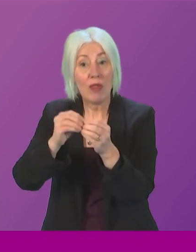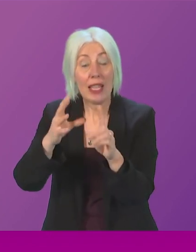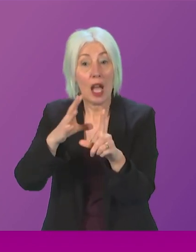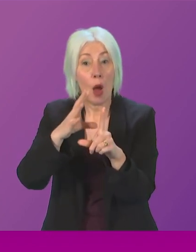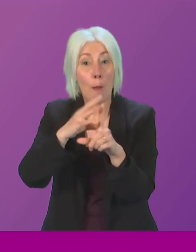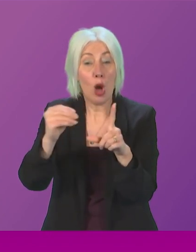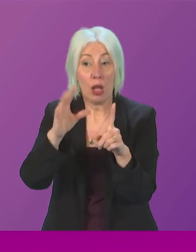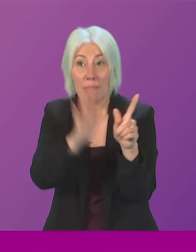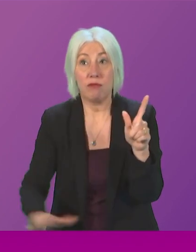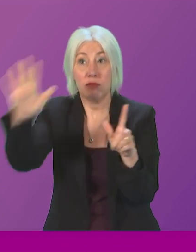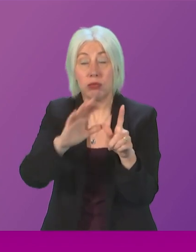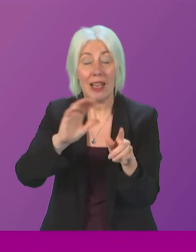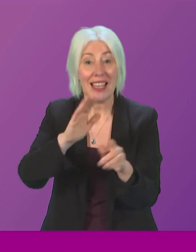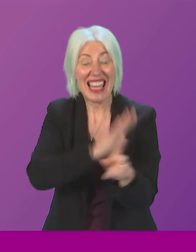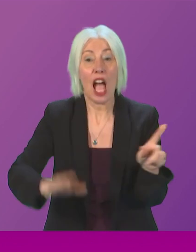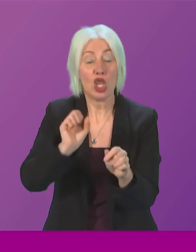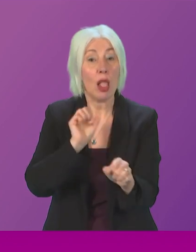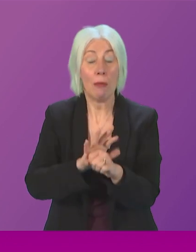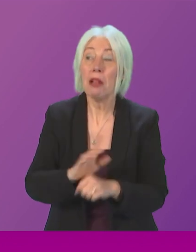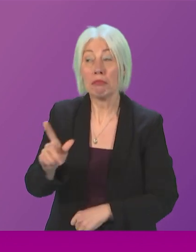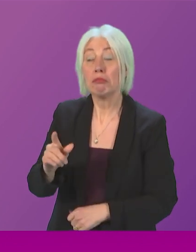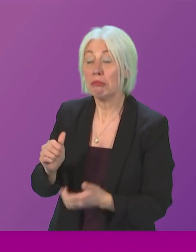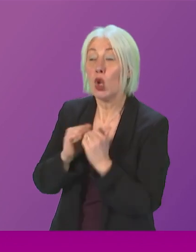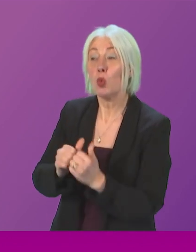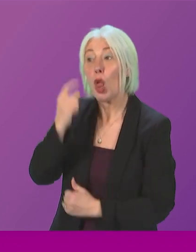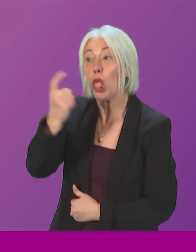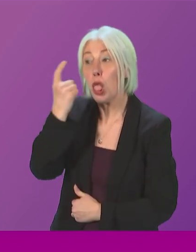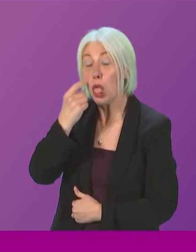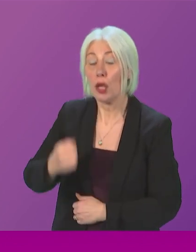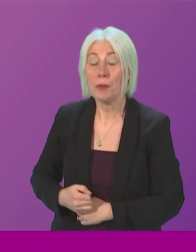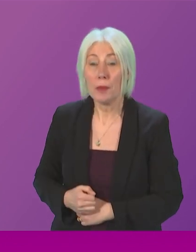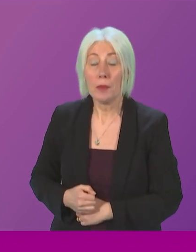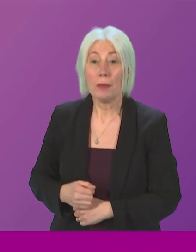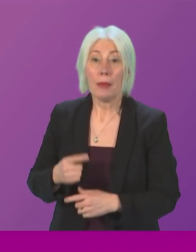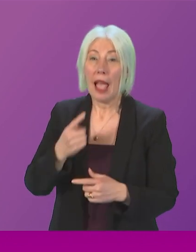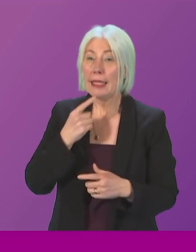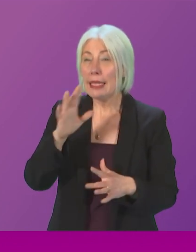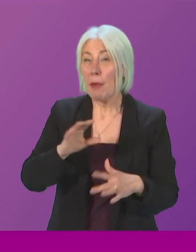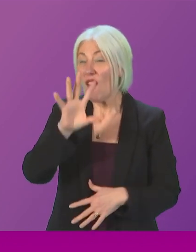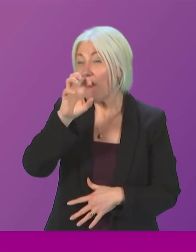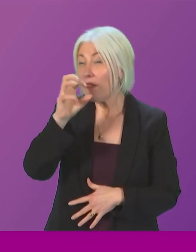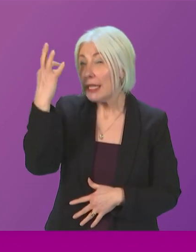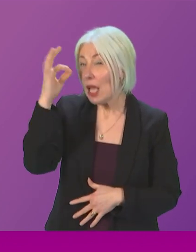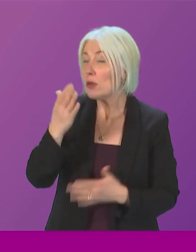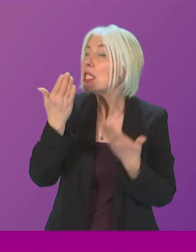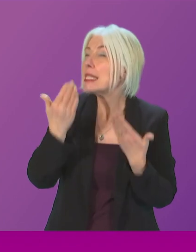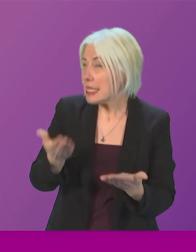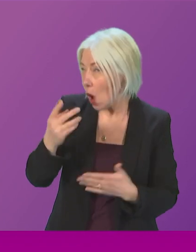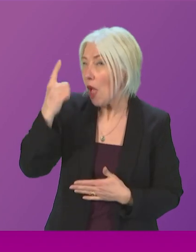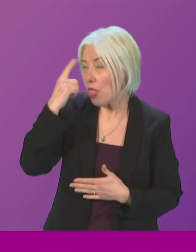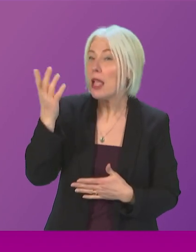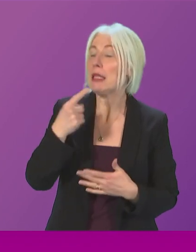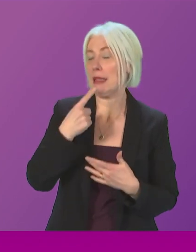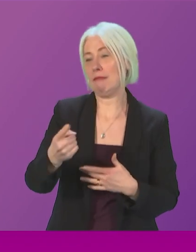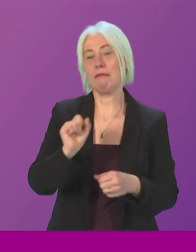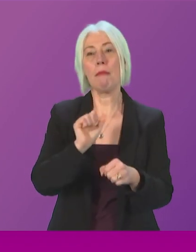first minister I think it's very well worthy of consideration and as I referenced in my last response there's around about 15 councils who have called